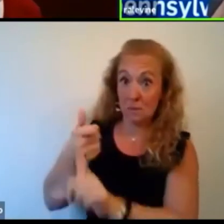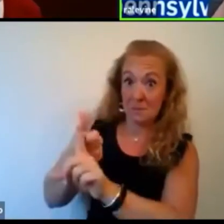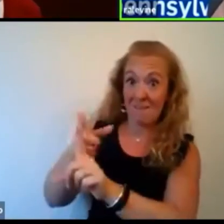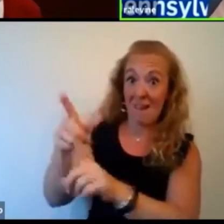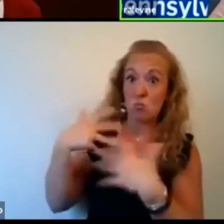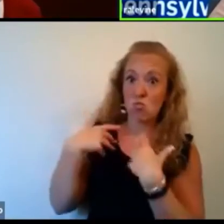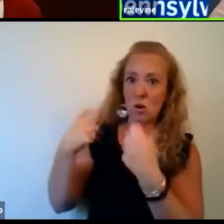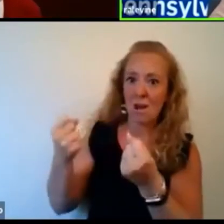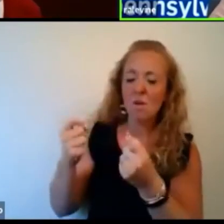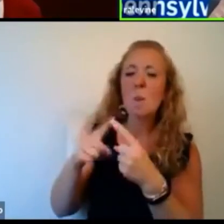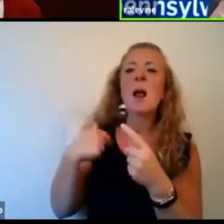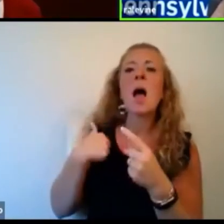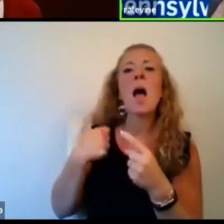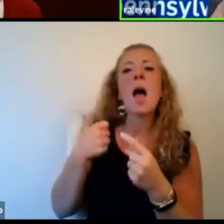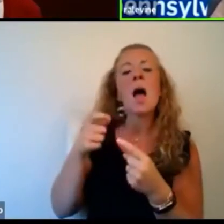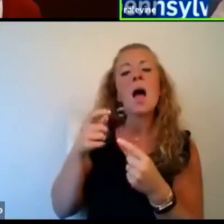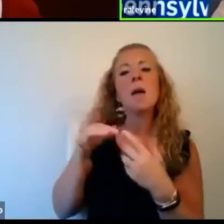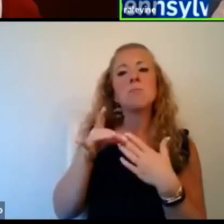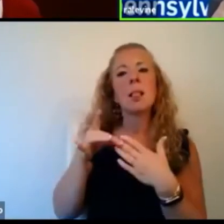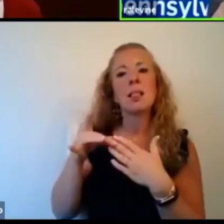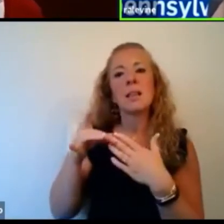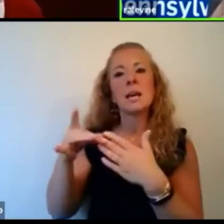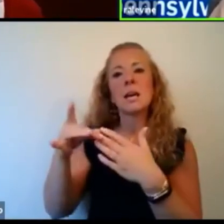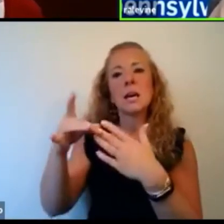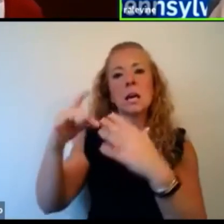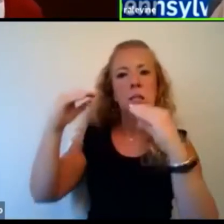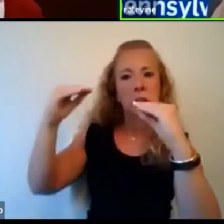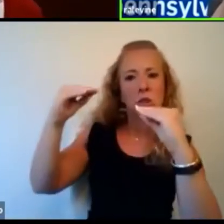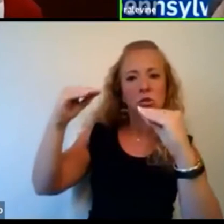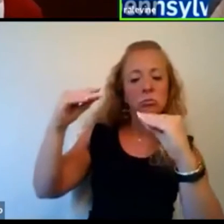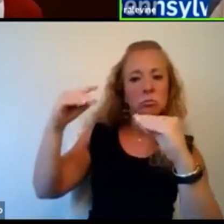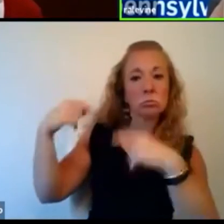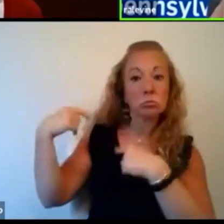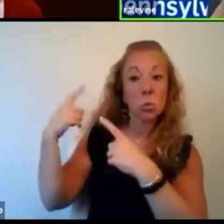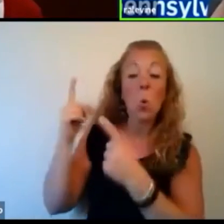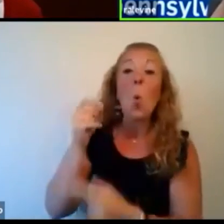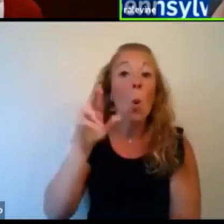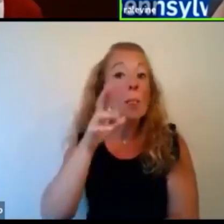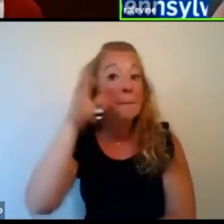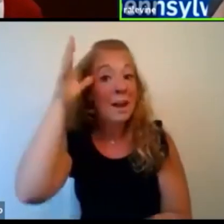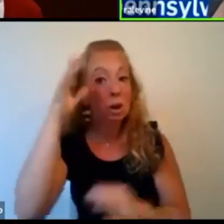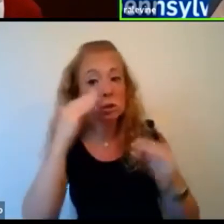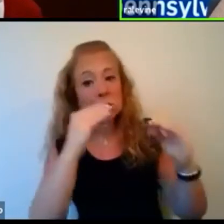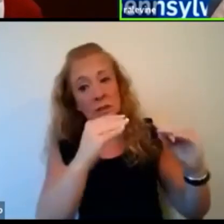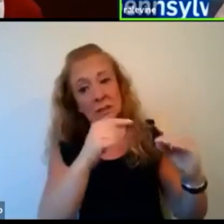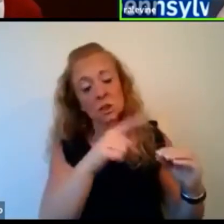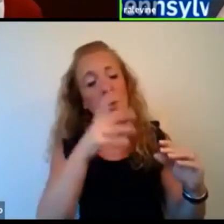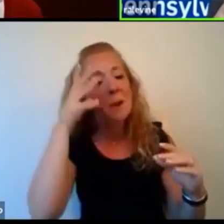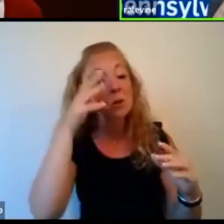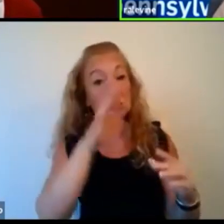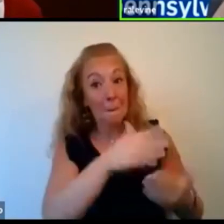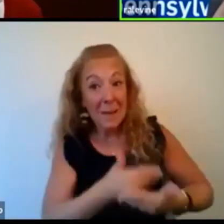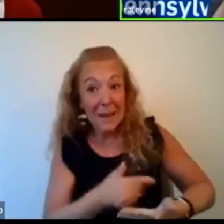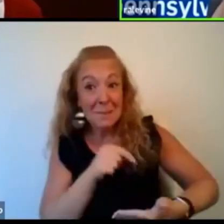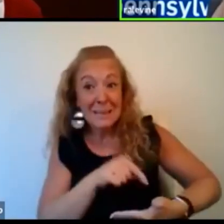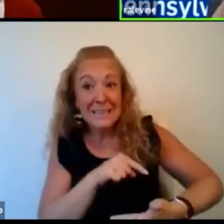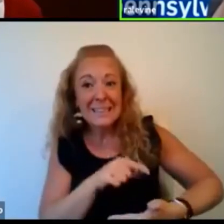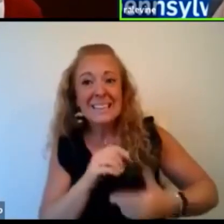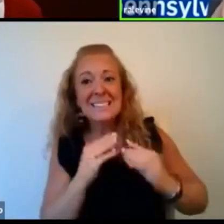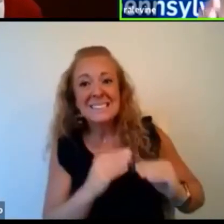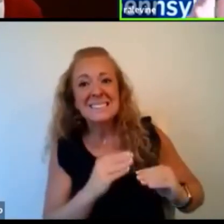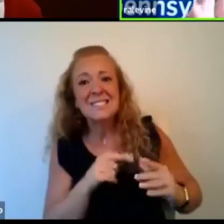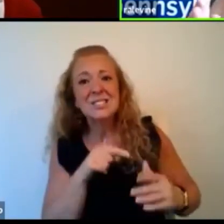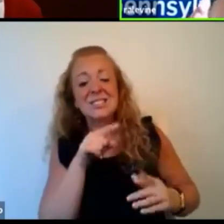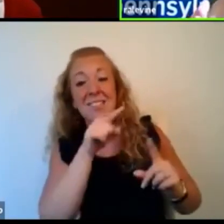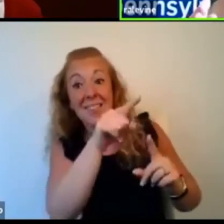have to then is lead them to that and to teach them or to teach the parents about how to help their young person. And so, but